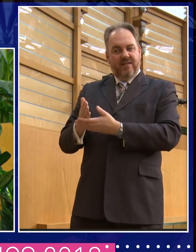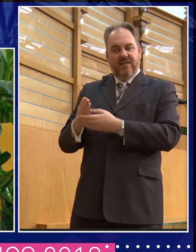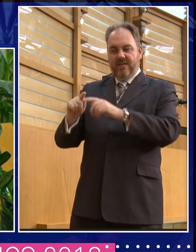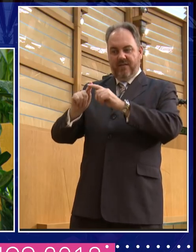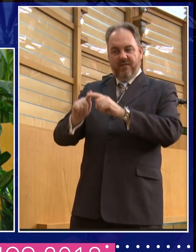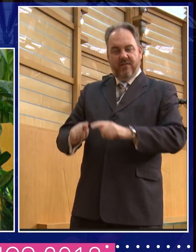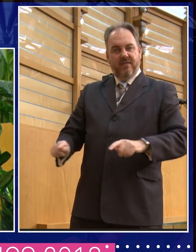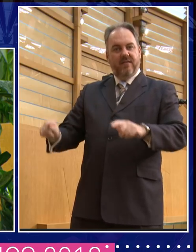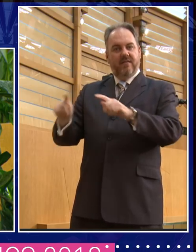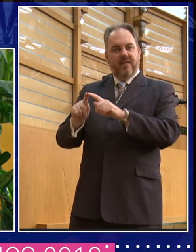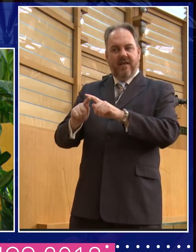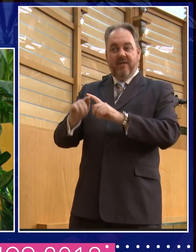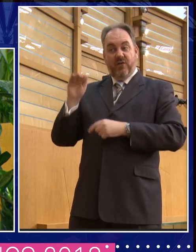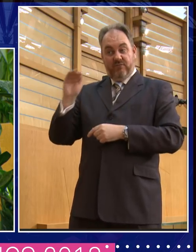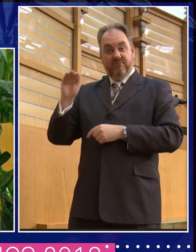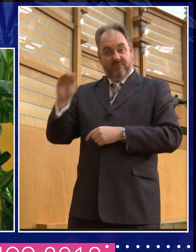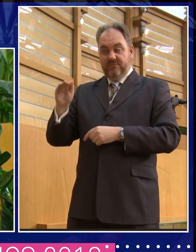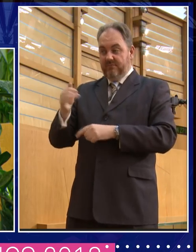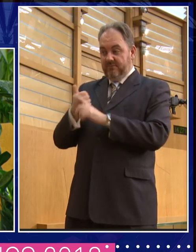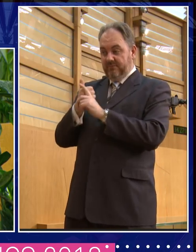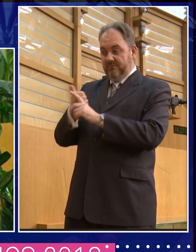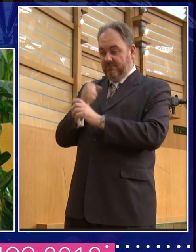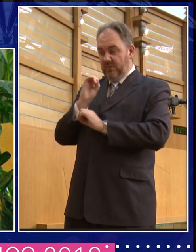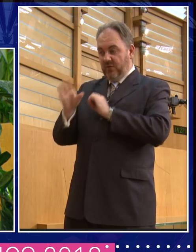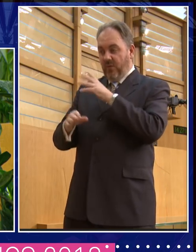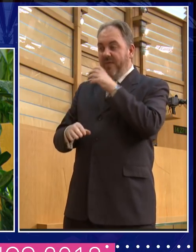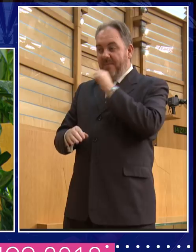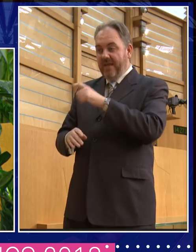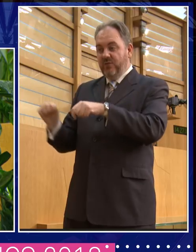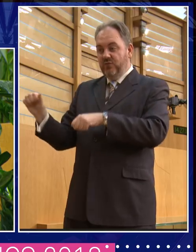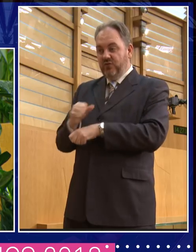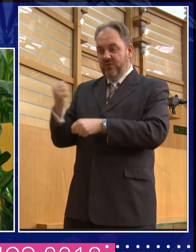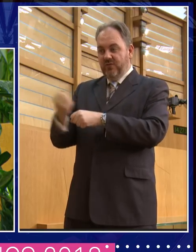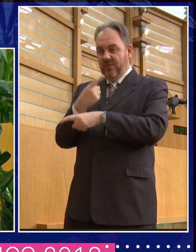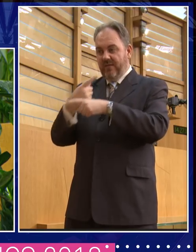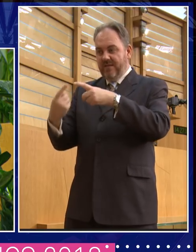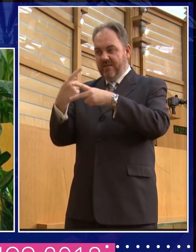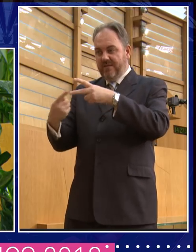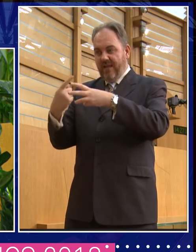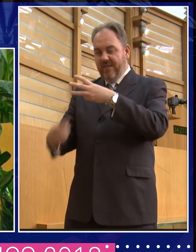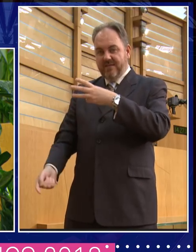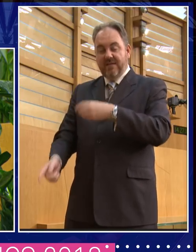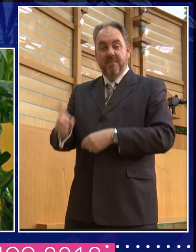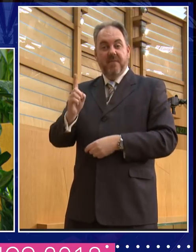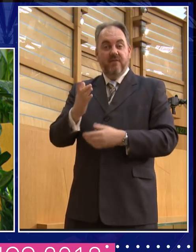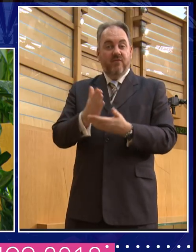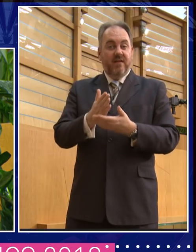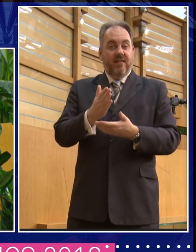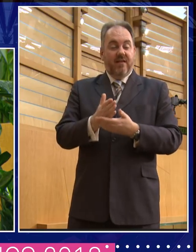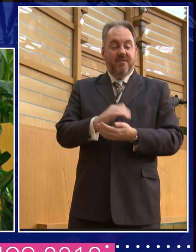told their men folk what to do. But, uh, but I think a lot of us think that, you know, being the power behind